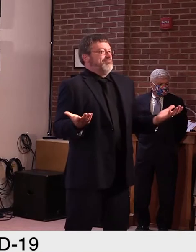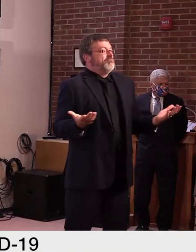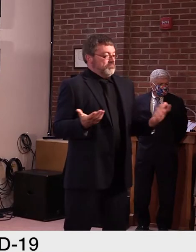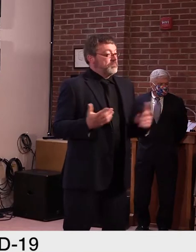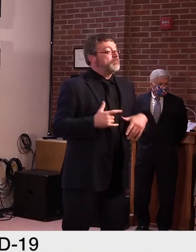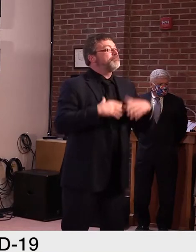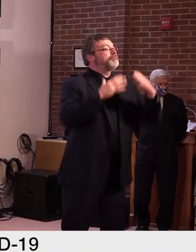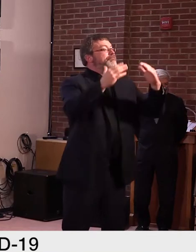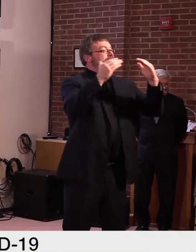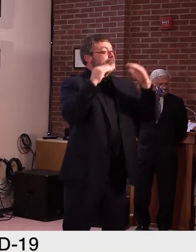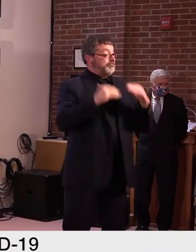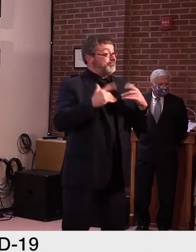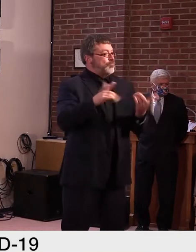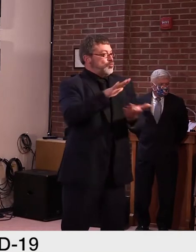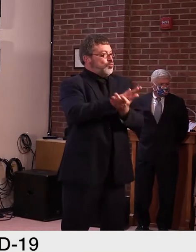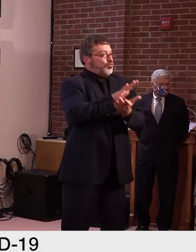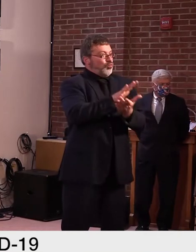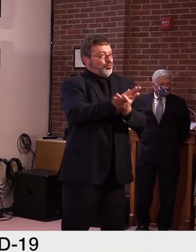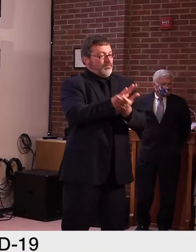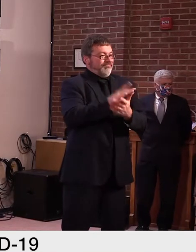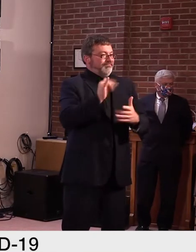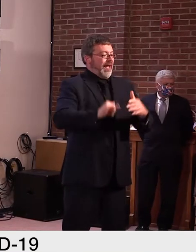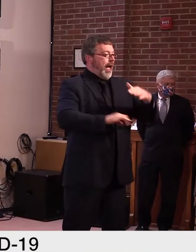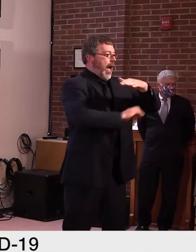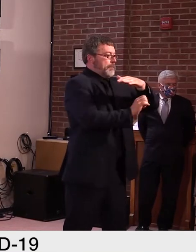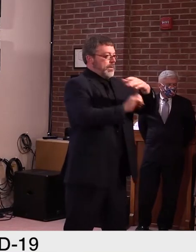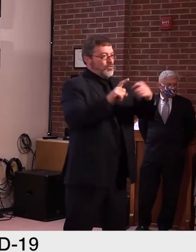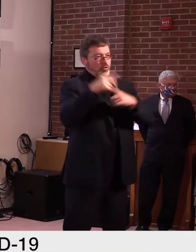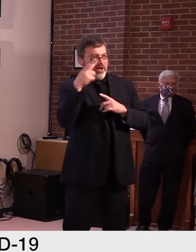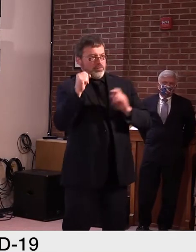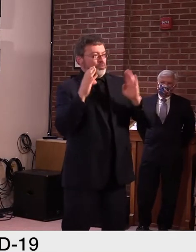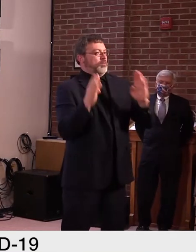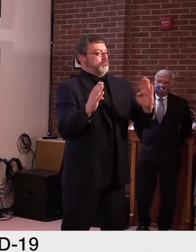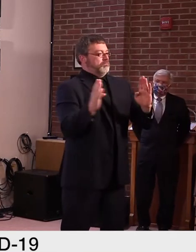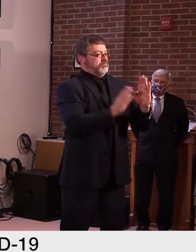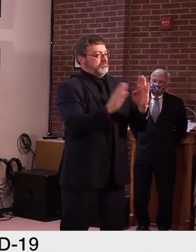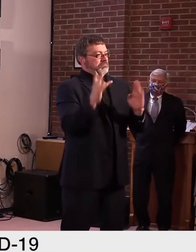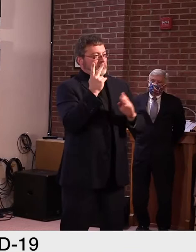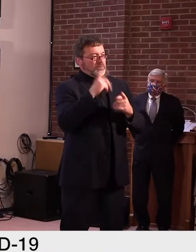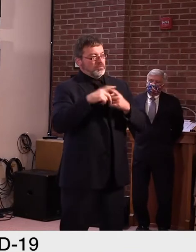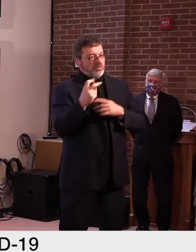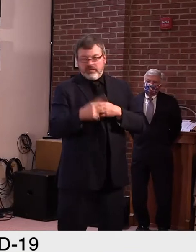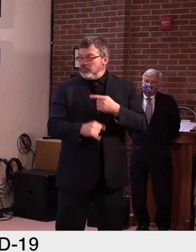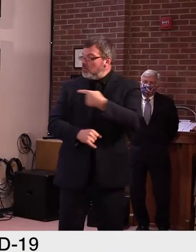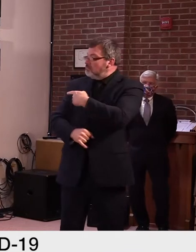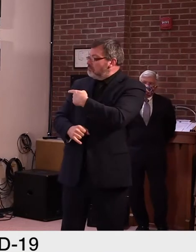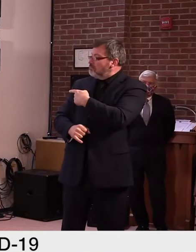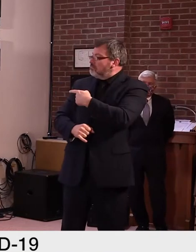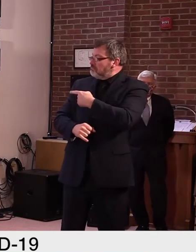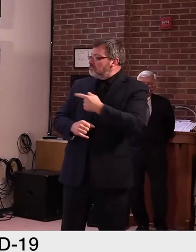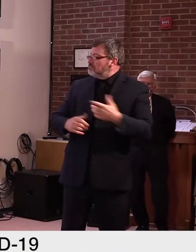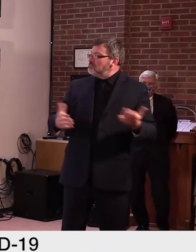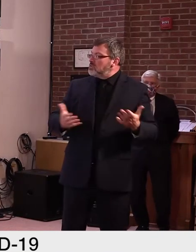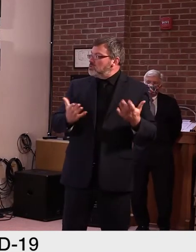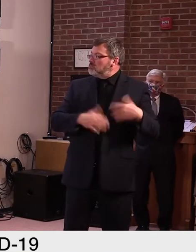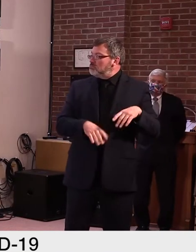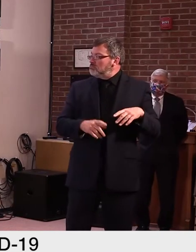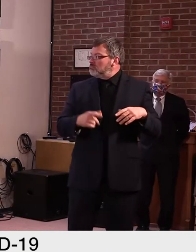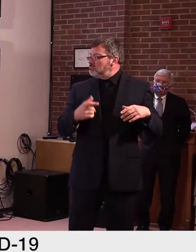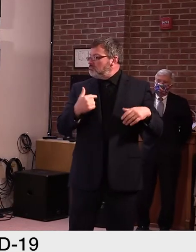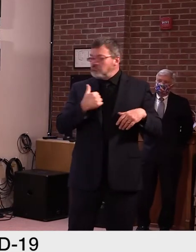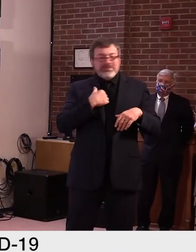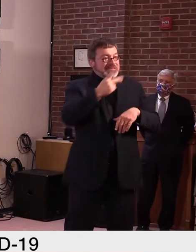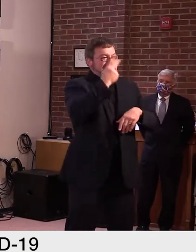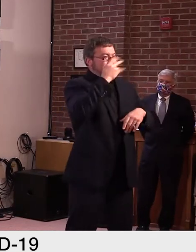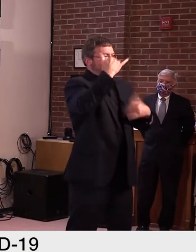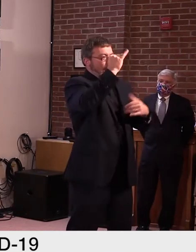Northern New England and the cases that have been reported across Vermont, New Hampshire, and Maine. As you can see here in Vermont, we've